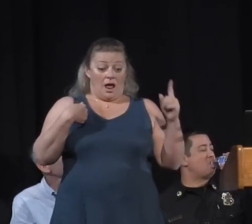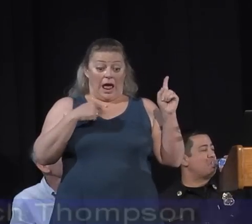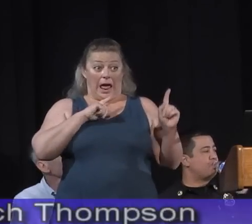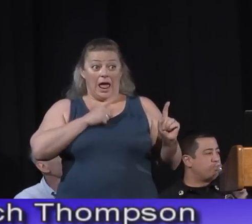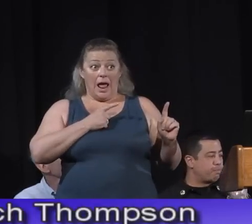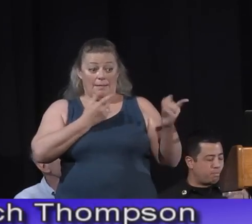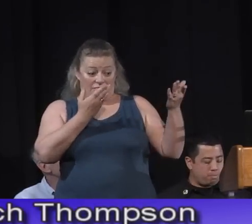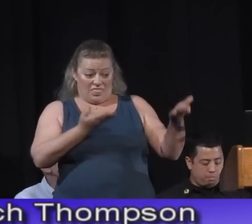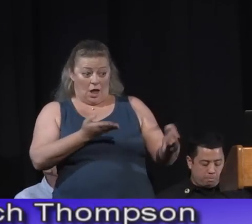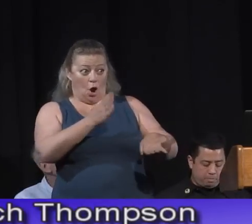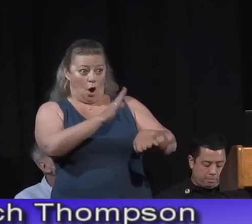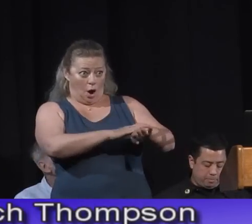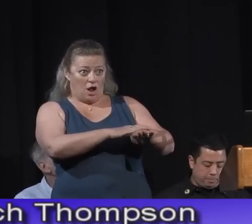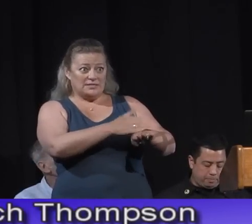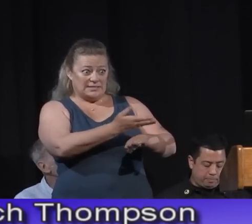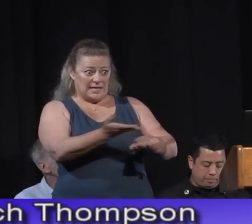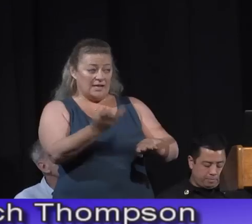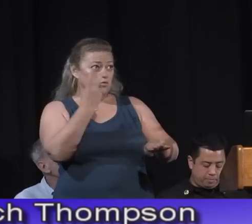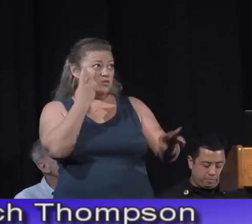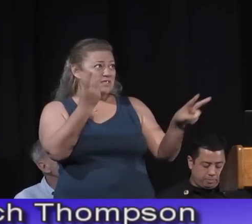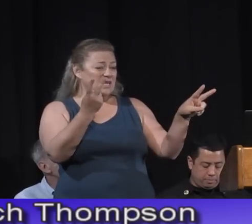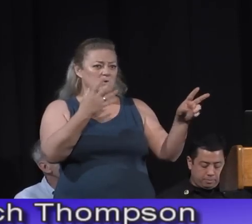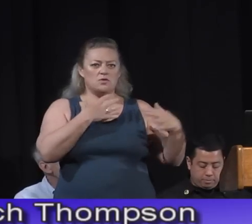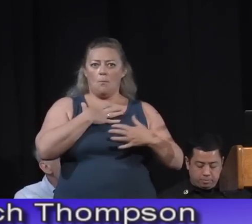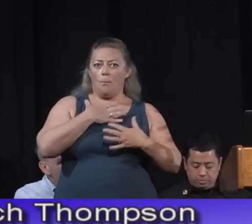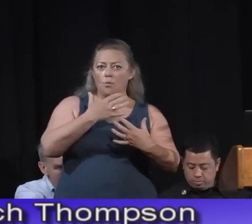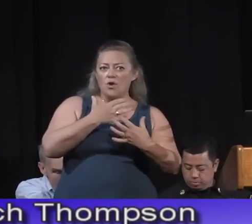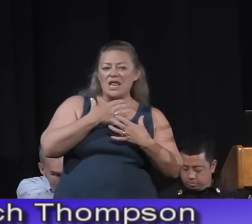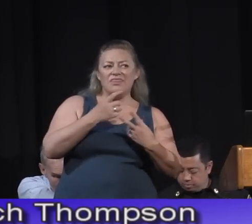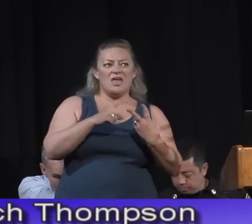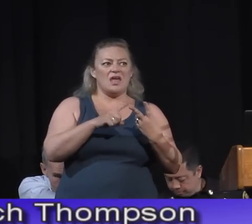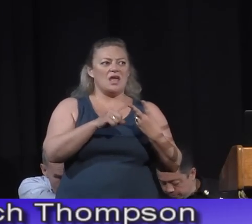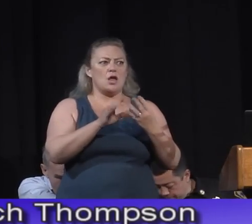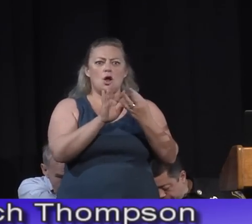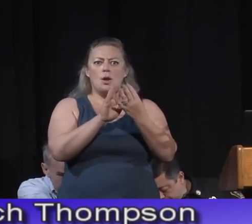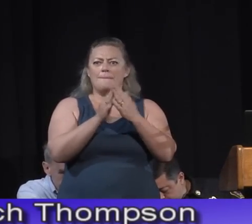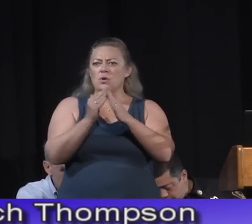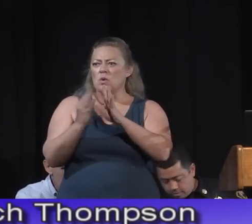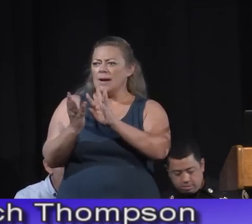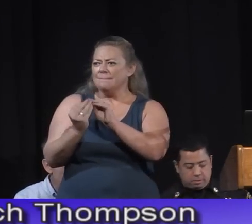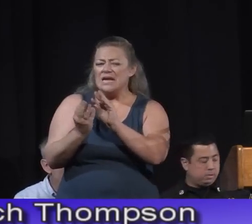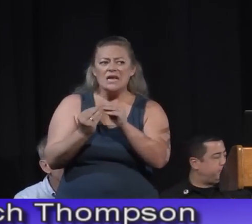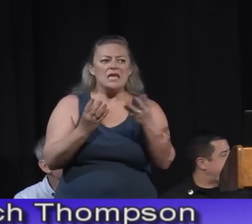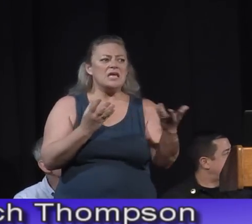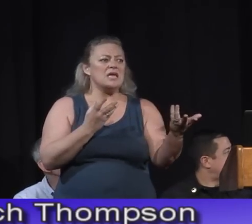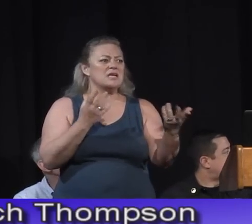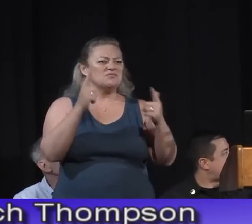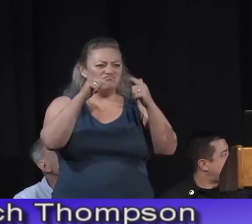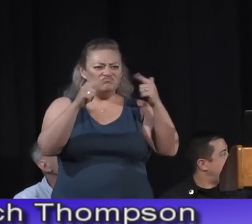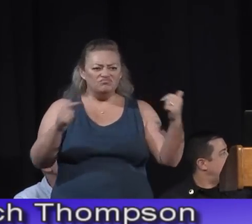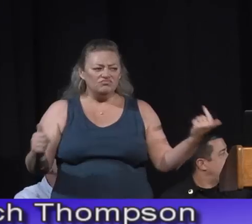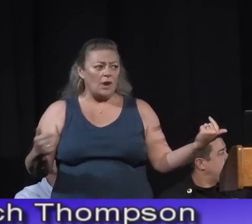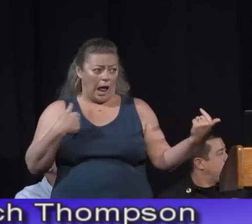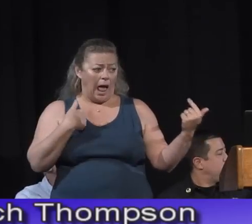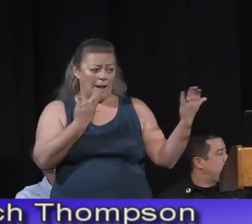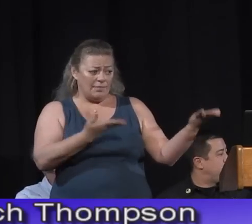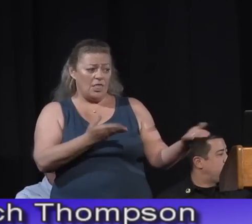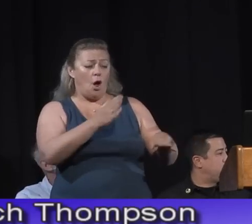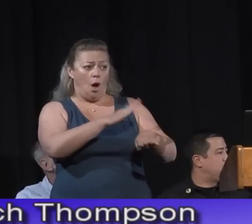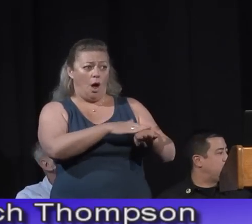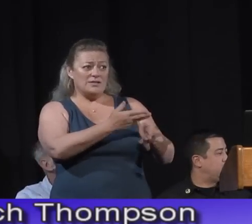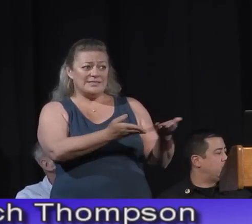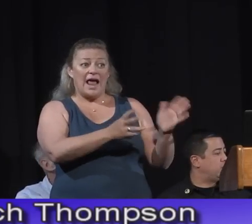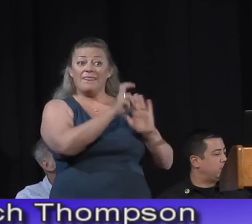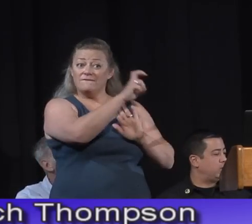give them weather support, whether it be through briefings, forecasts, community meetings, media interviews, things like that. So I'm there on site at the